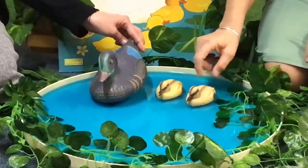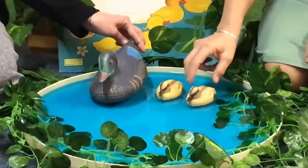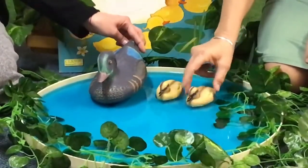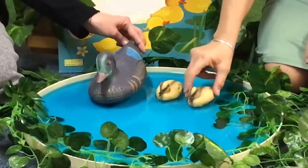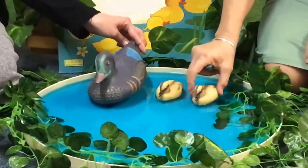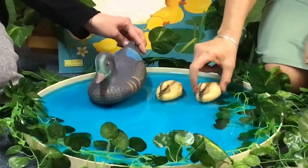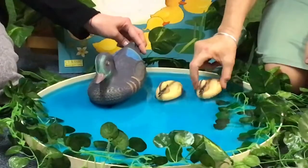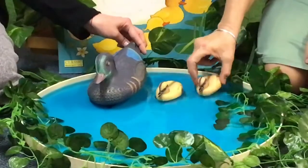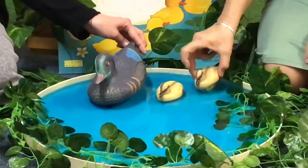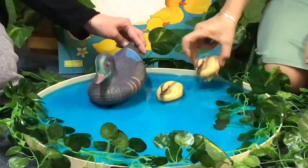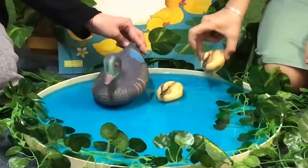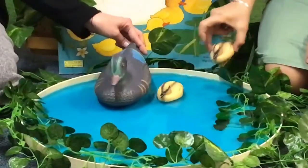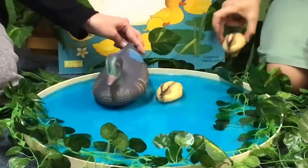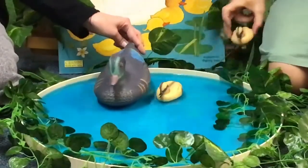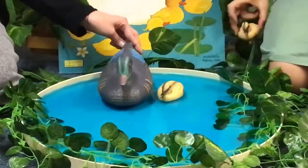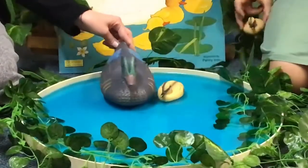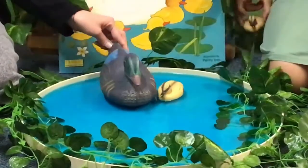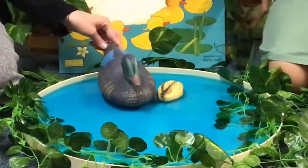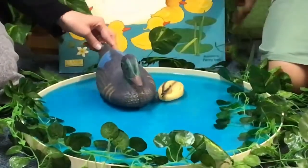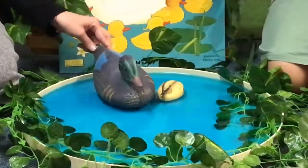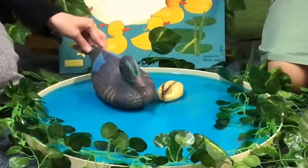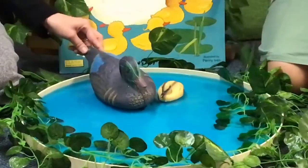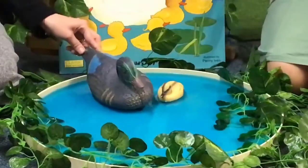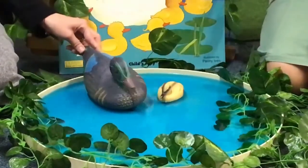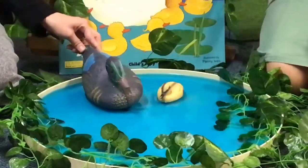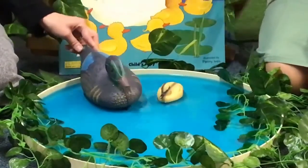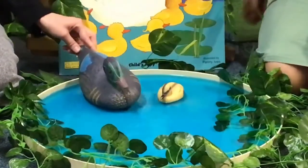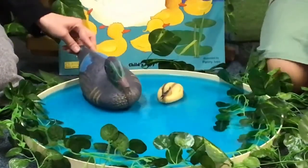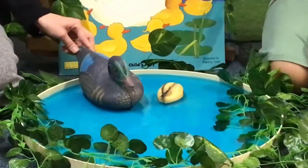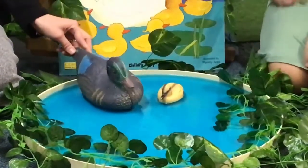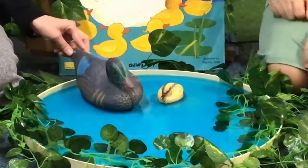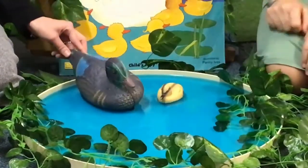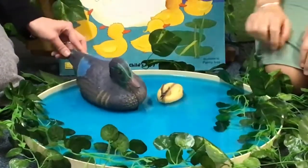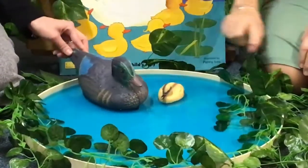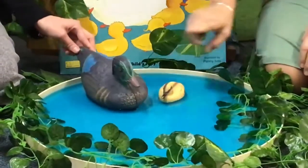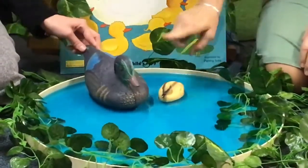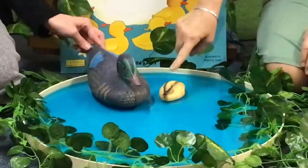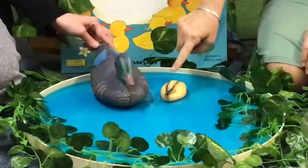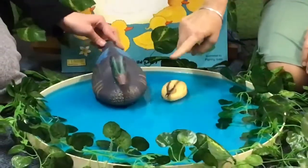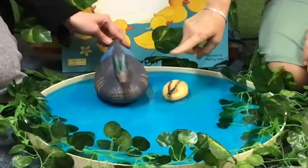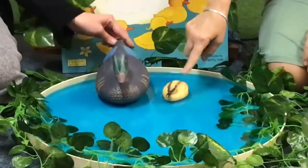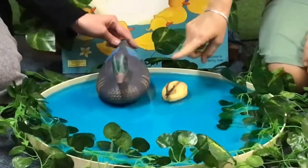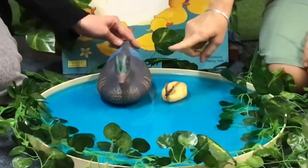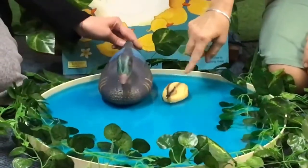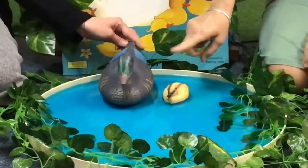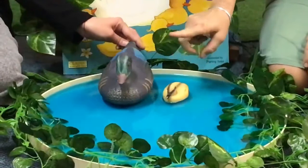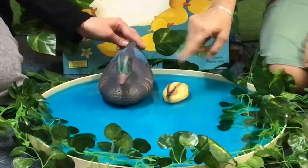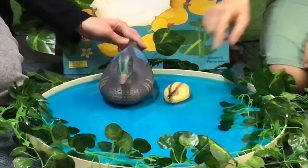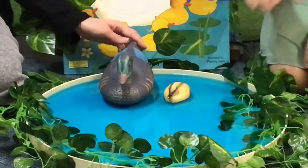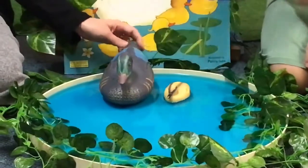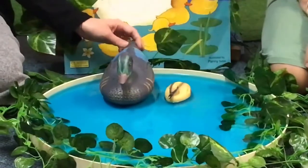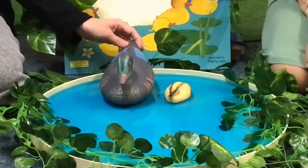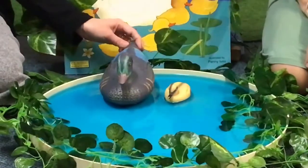Mother duck said quack, quack, quack, quack, but only one little duck came back.